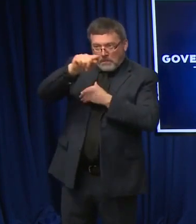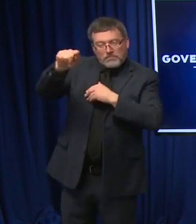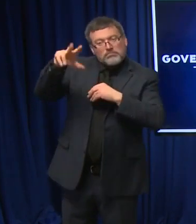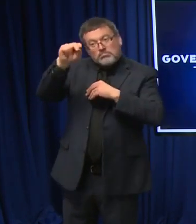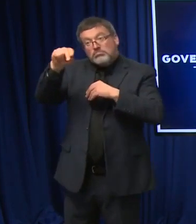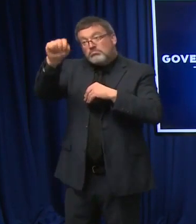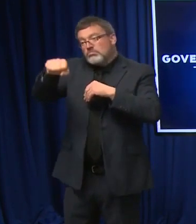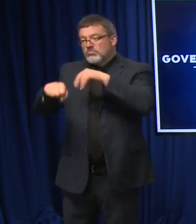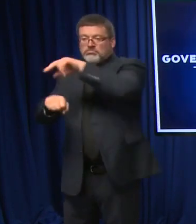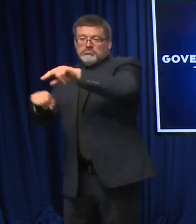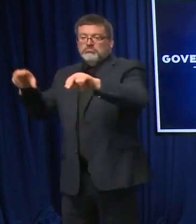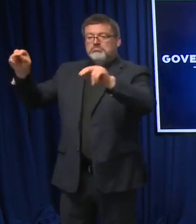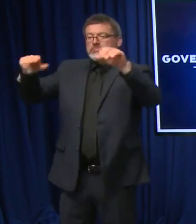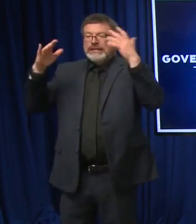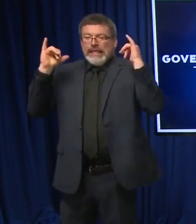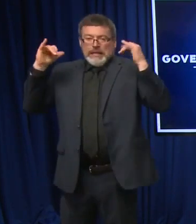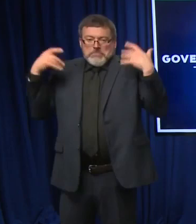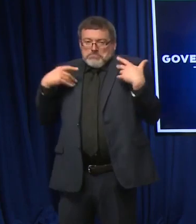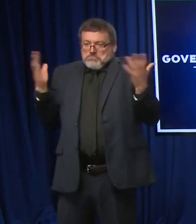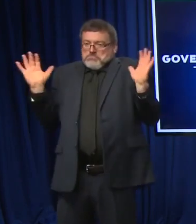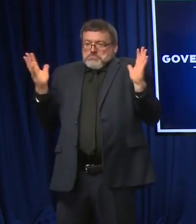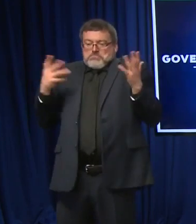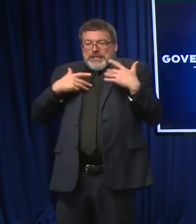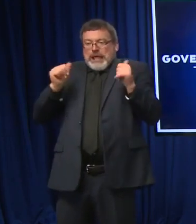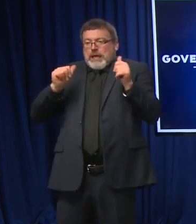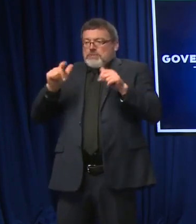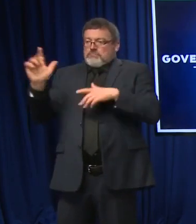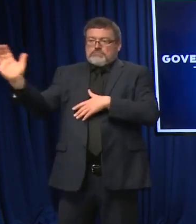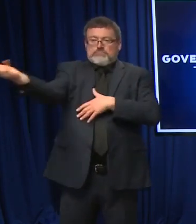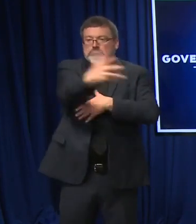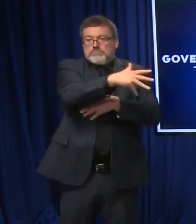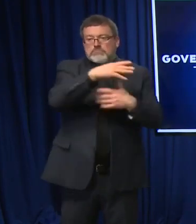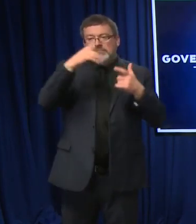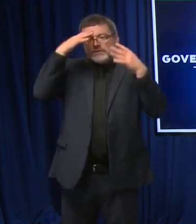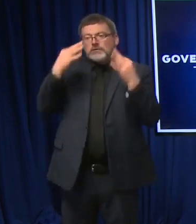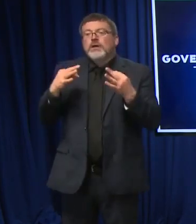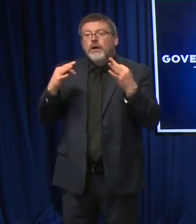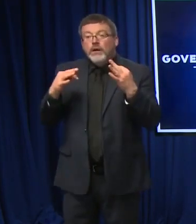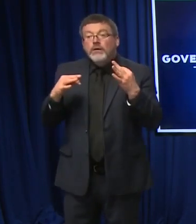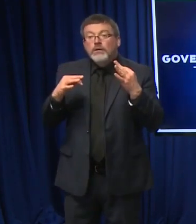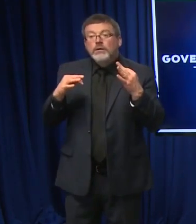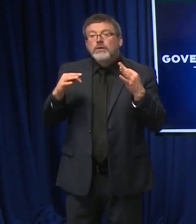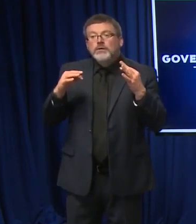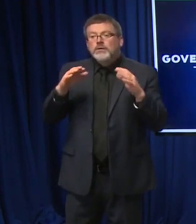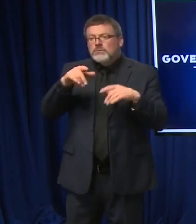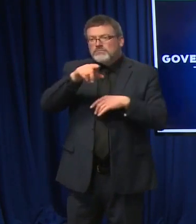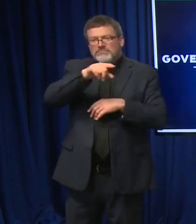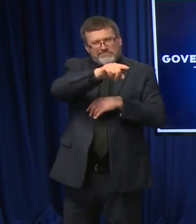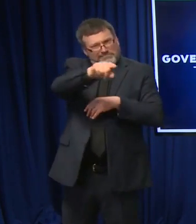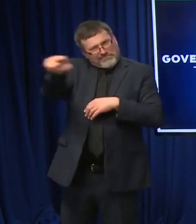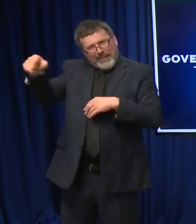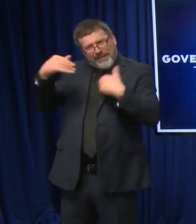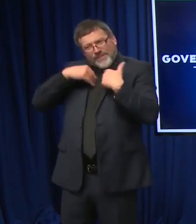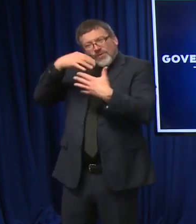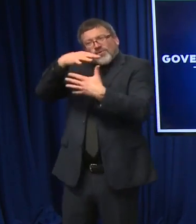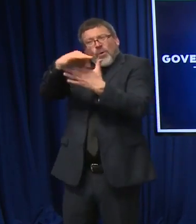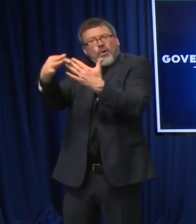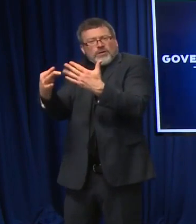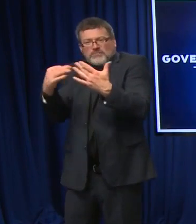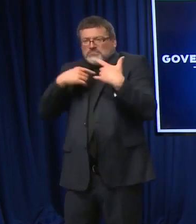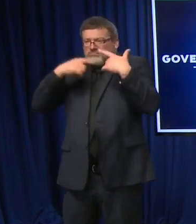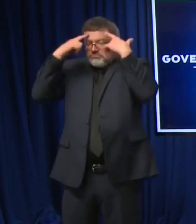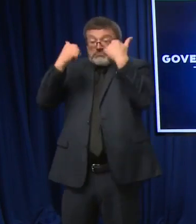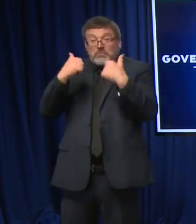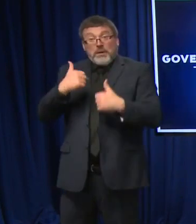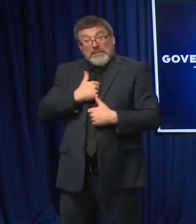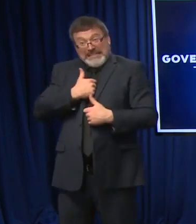the community transmission is high. So everyone always has the flexibility to do that. From the governor doing it in a